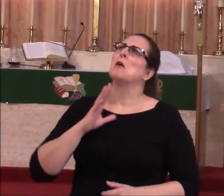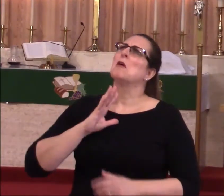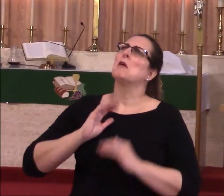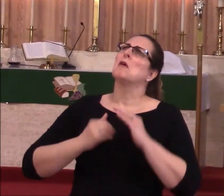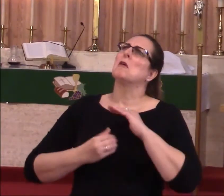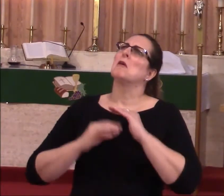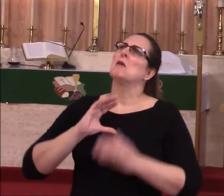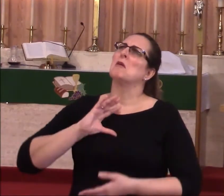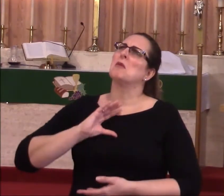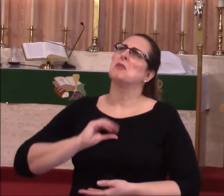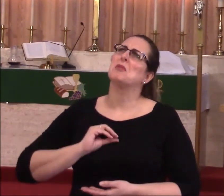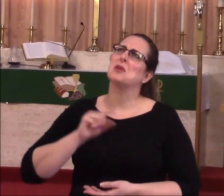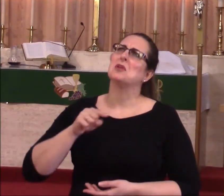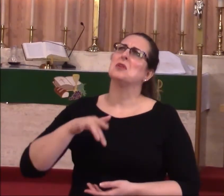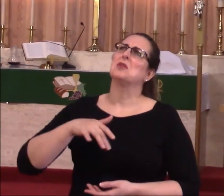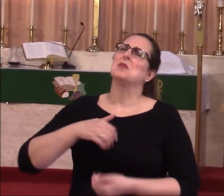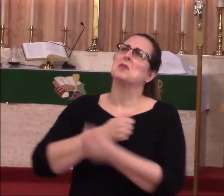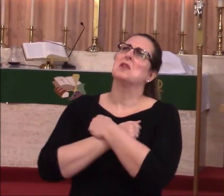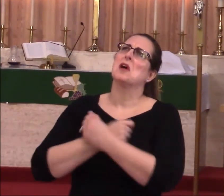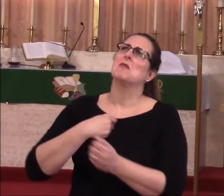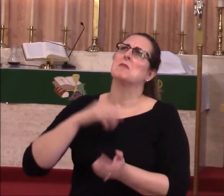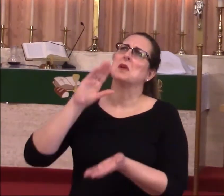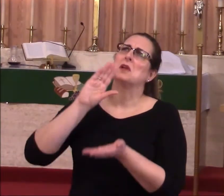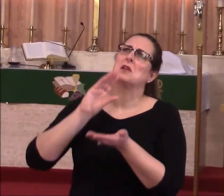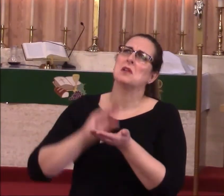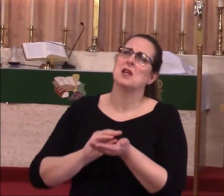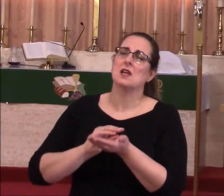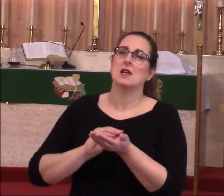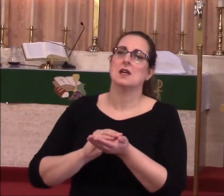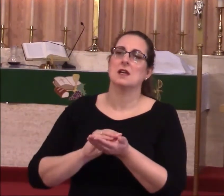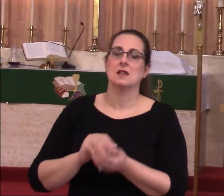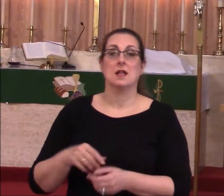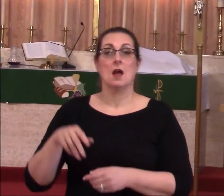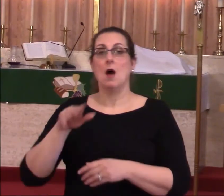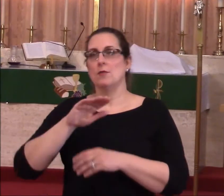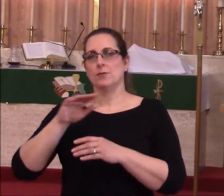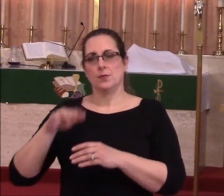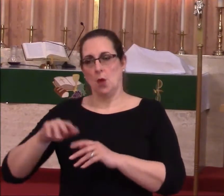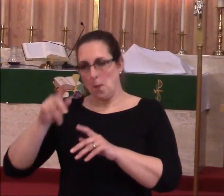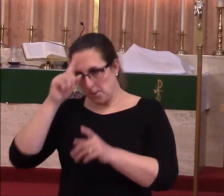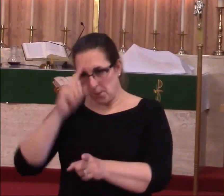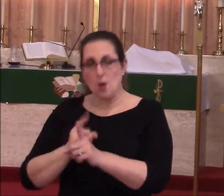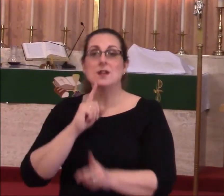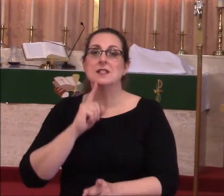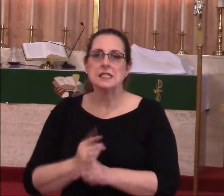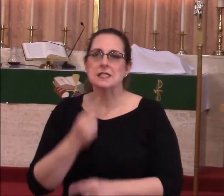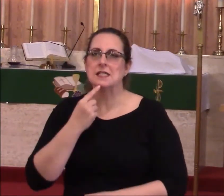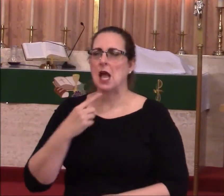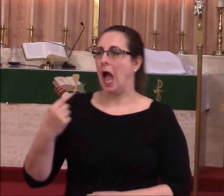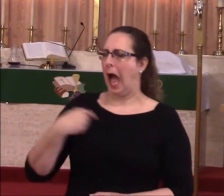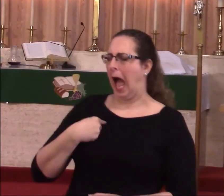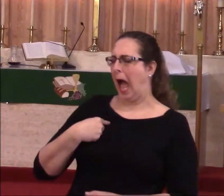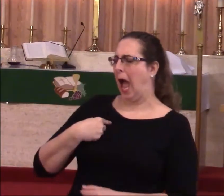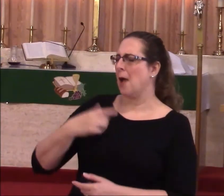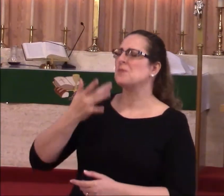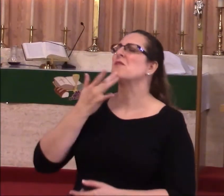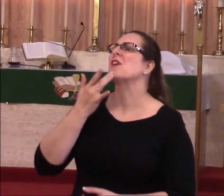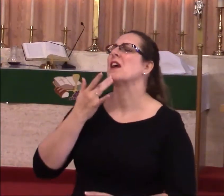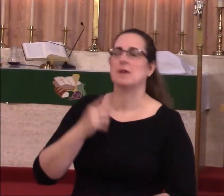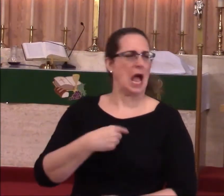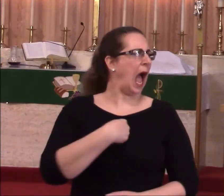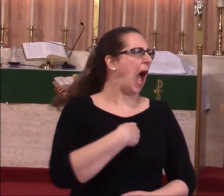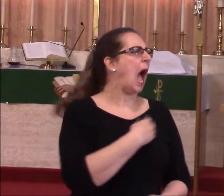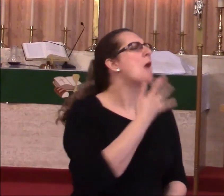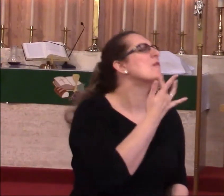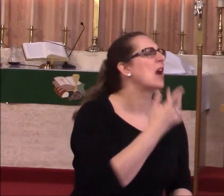it less. The siblings say one of them is the favorite. One of them is loved by mom and dad.